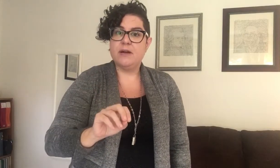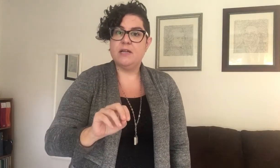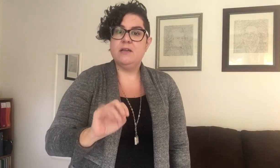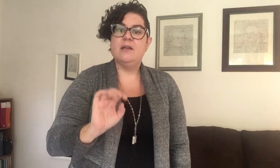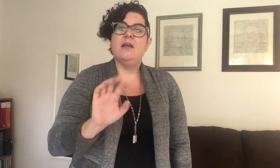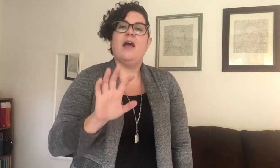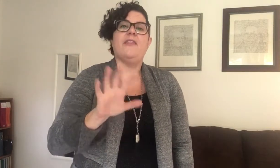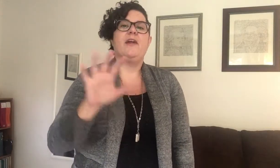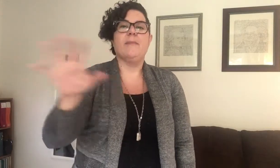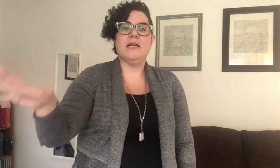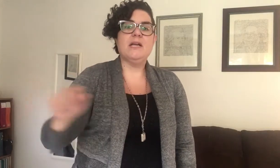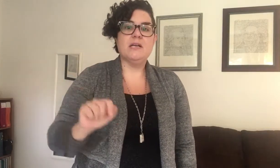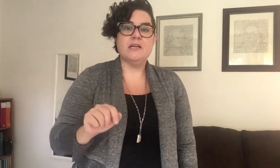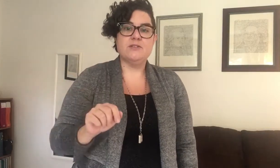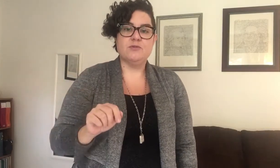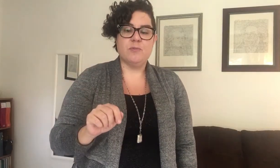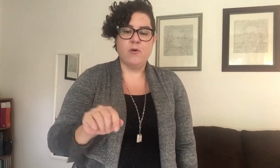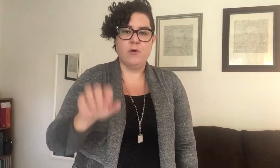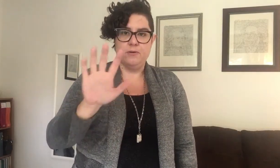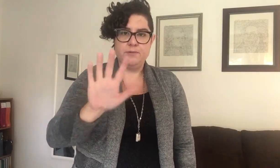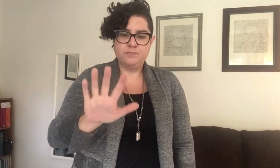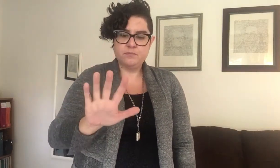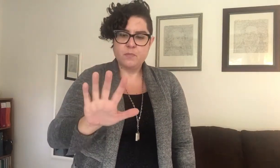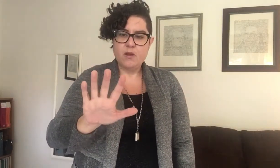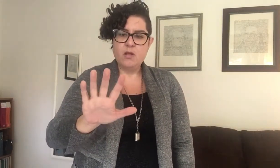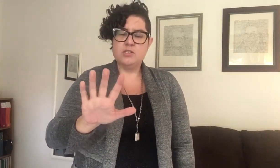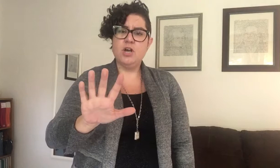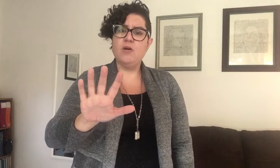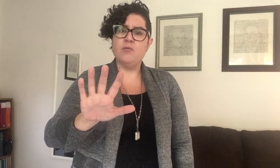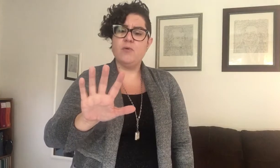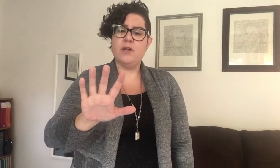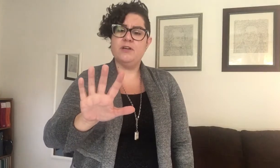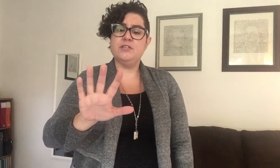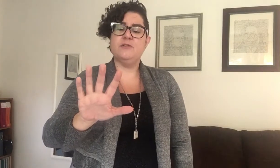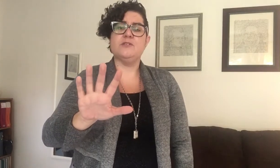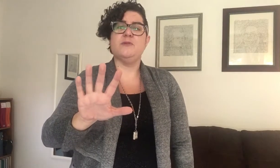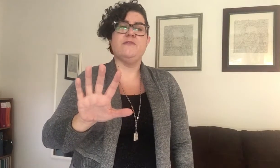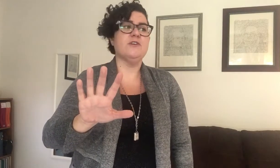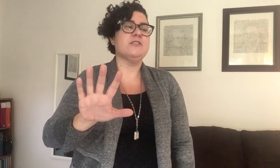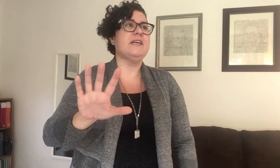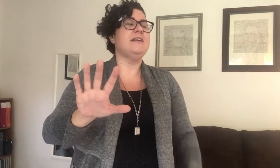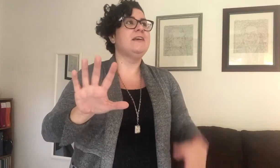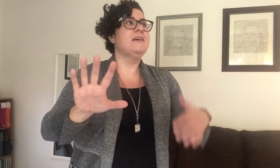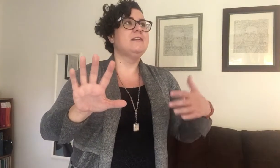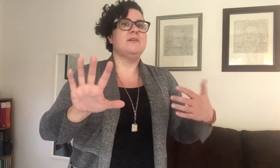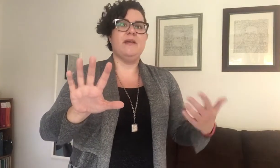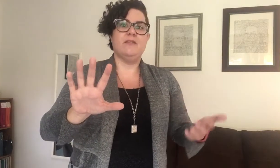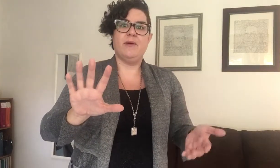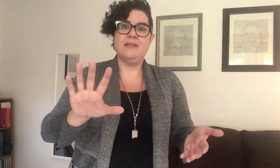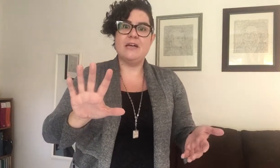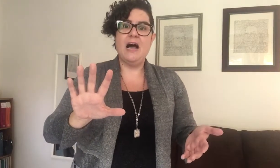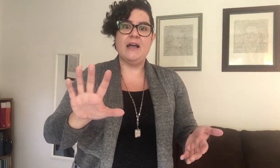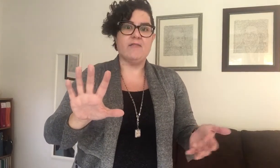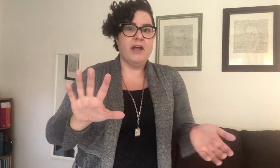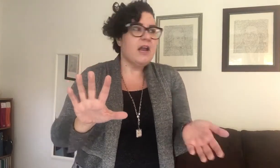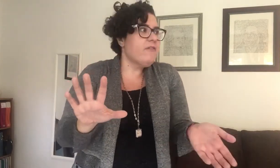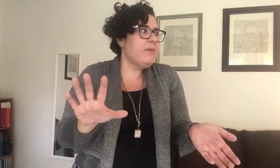bunny and then our bunny into a bow hold. So what we're going to do is we first need to make the bunny's eye, right? Everybody